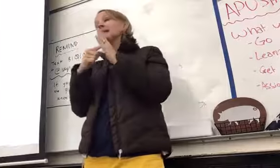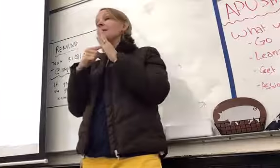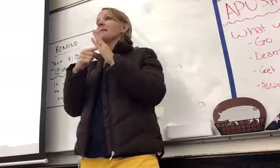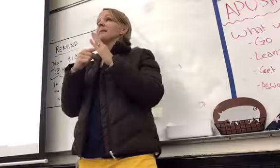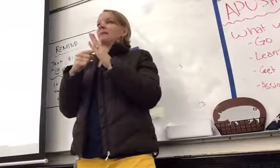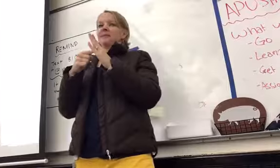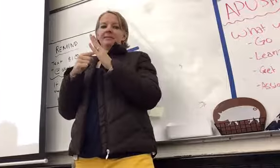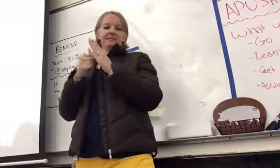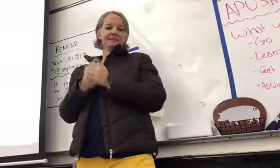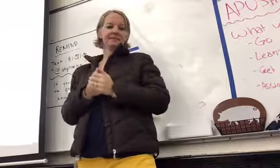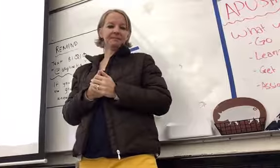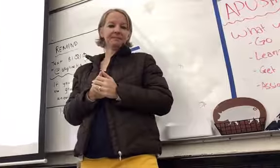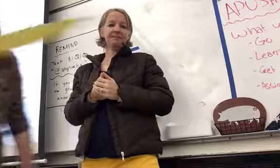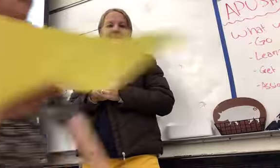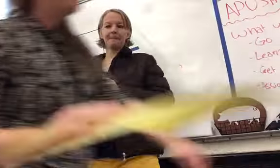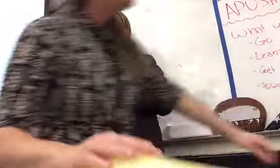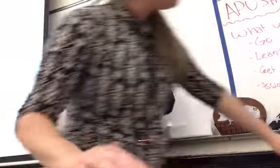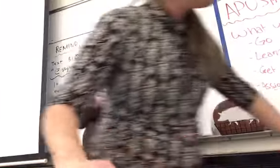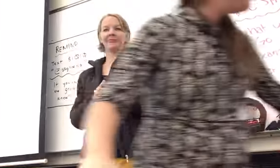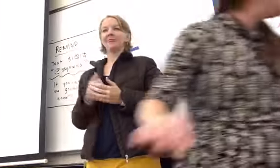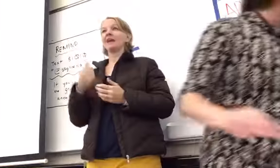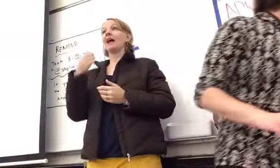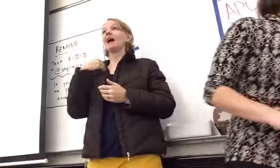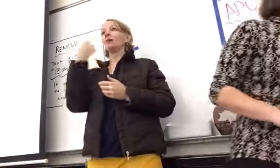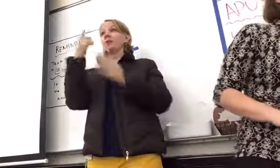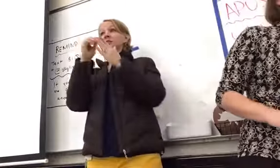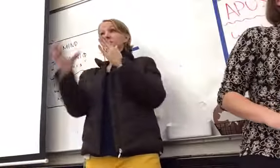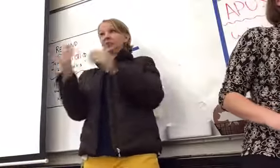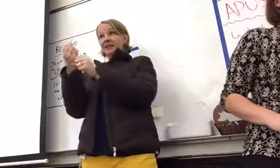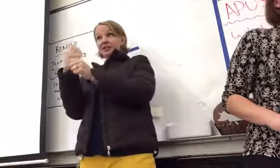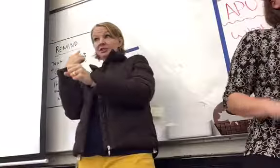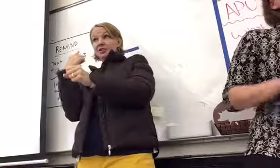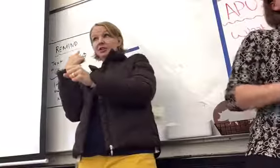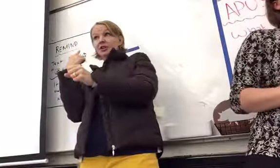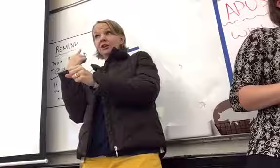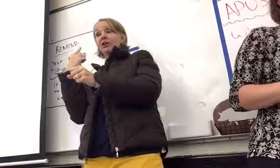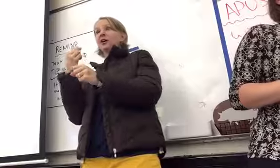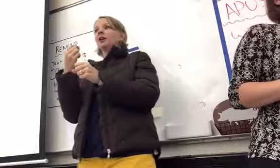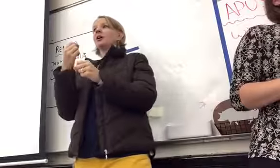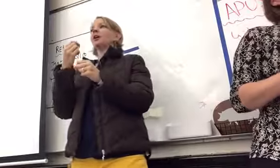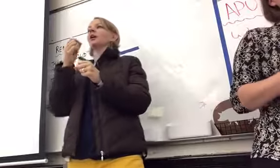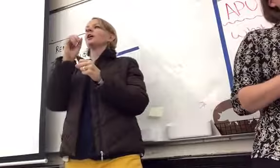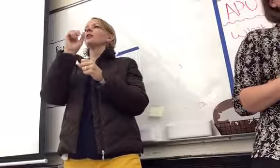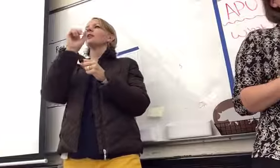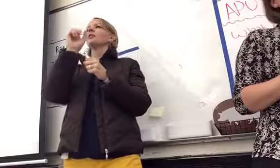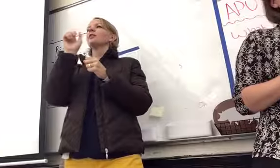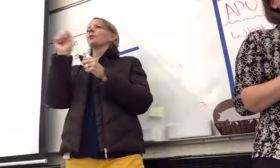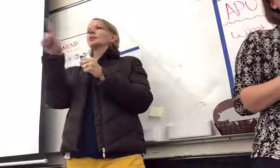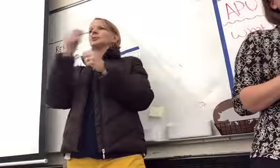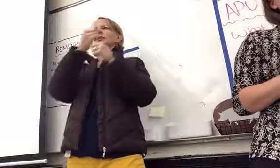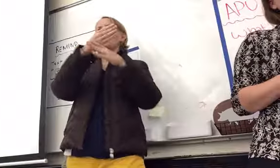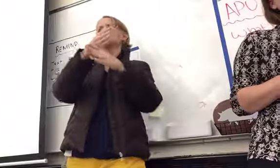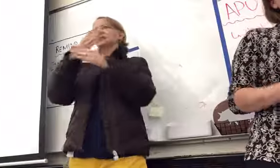I had a student last year that the question was the causes and consequences of World War II.